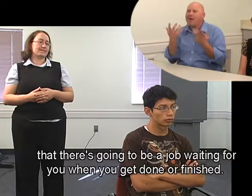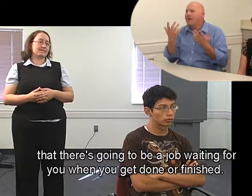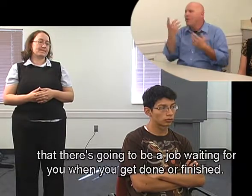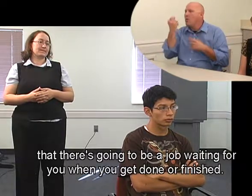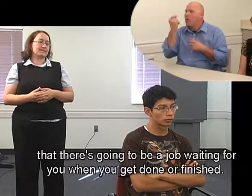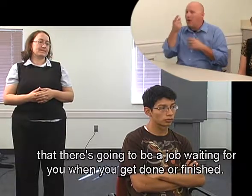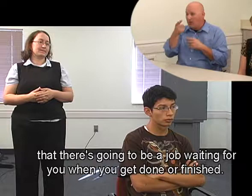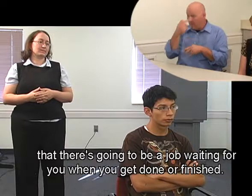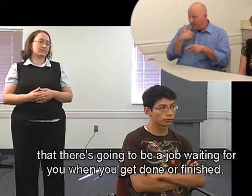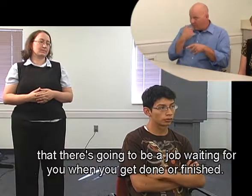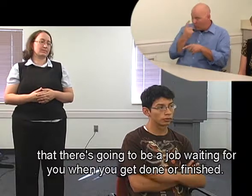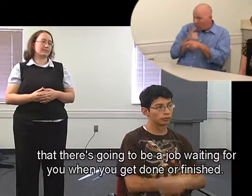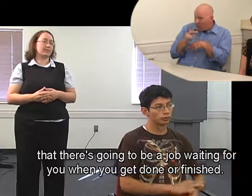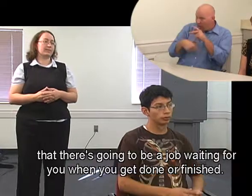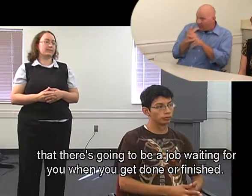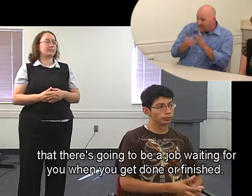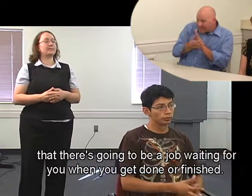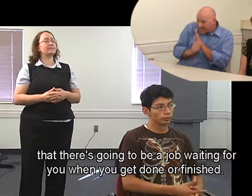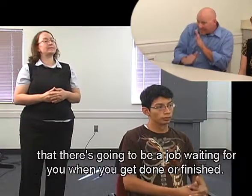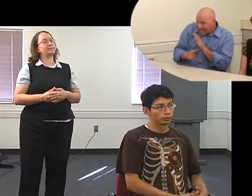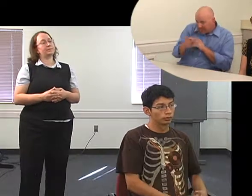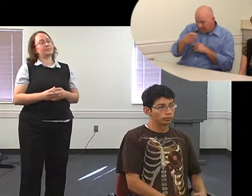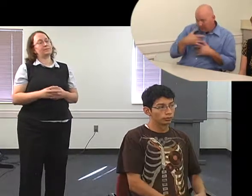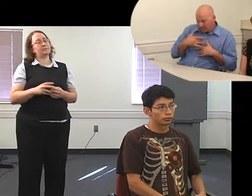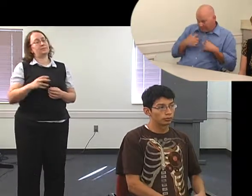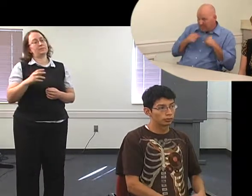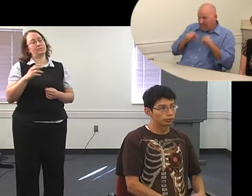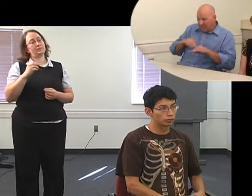waiting for you when you get done or finished.